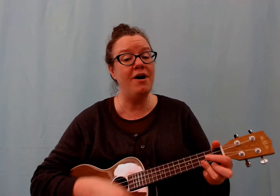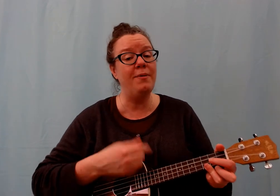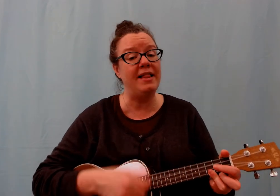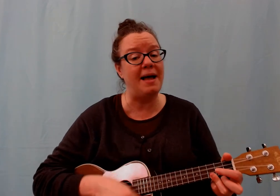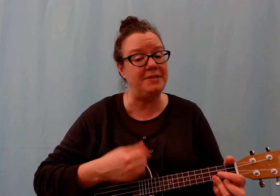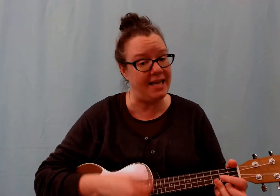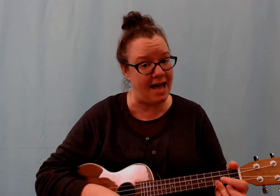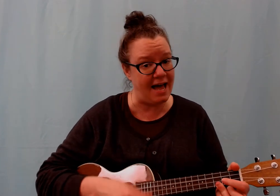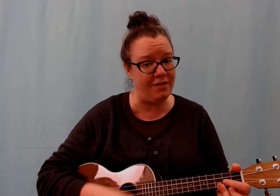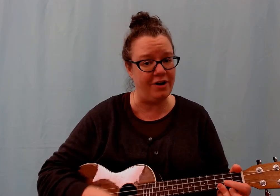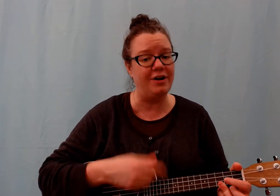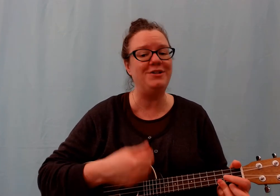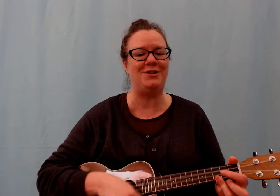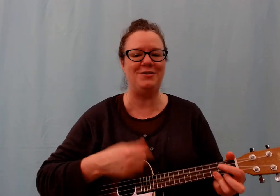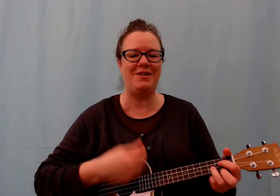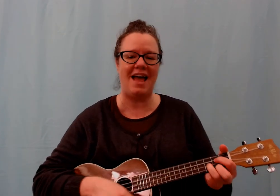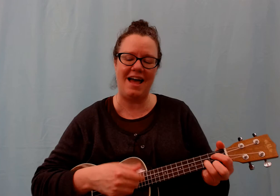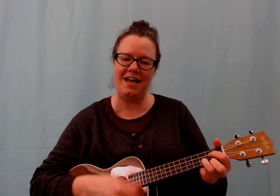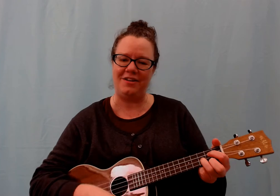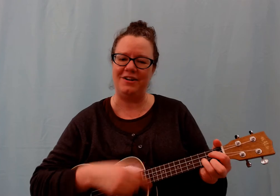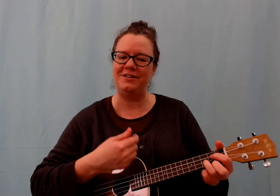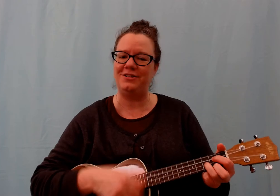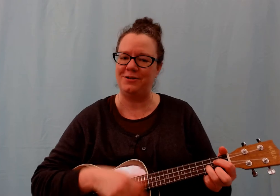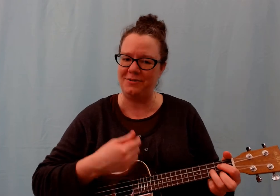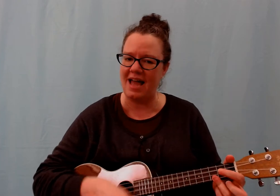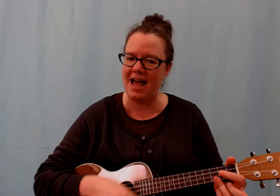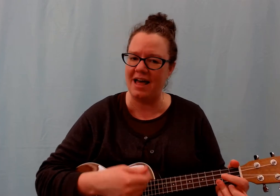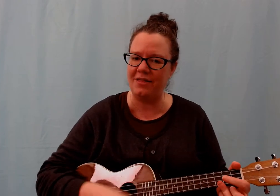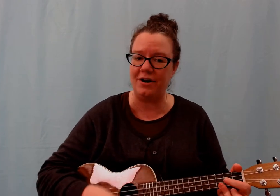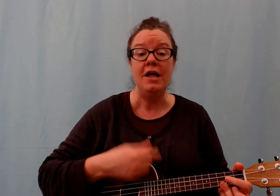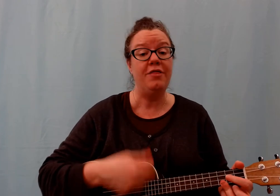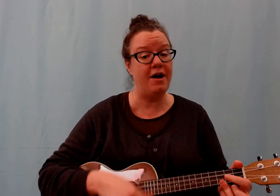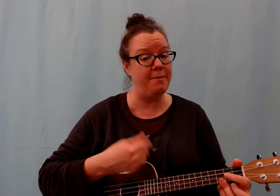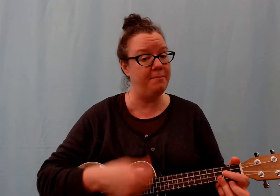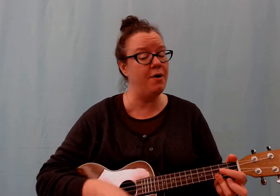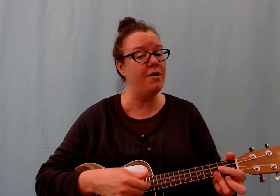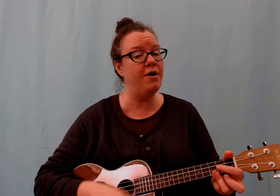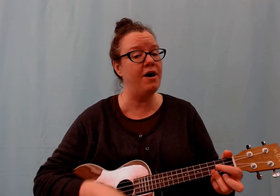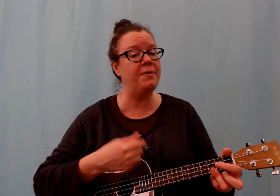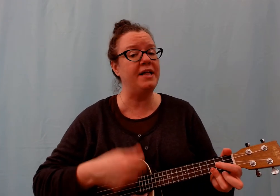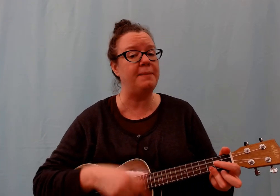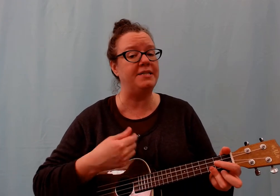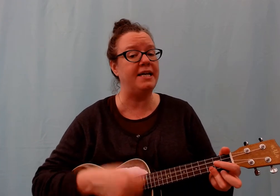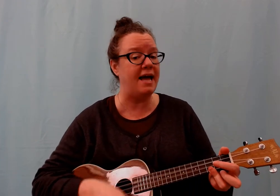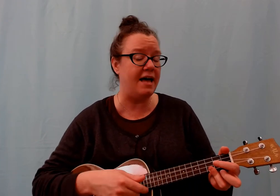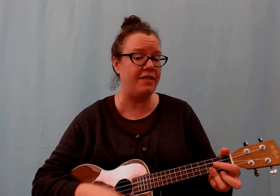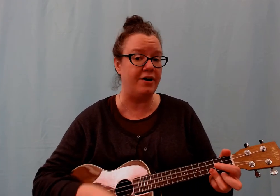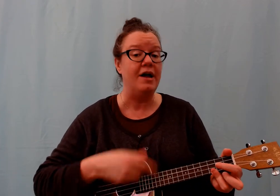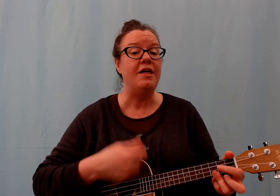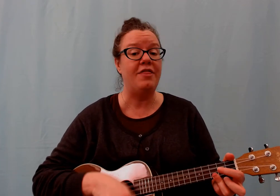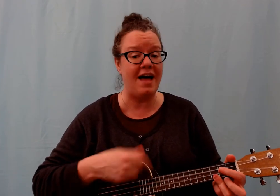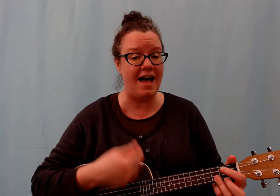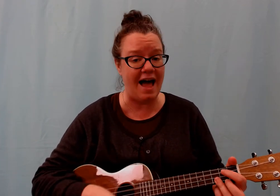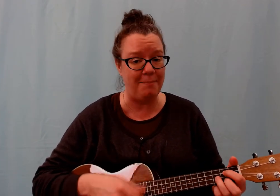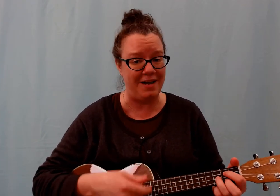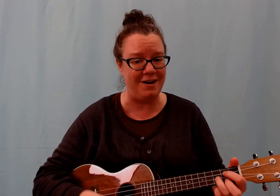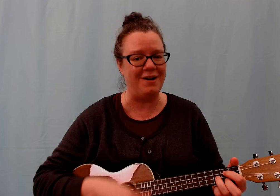we clap together, together, together. The more we clap together, the happier